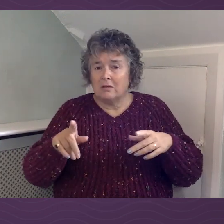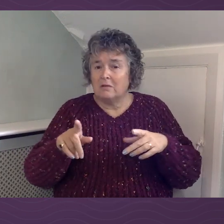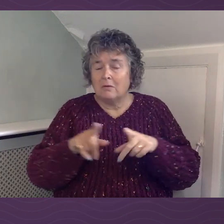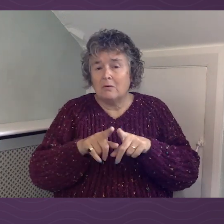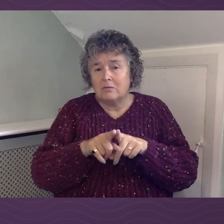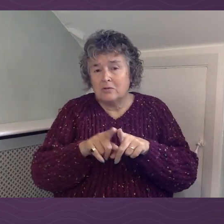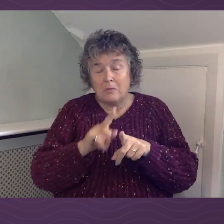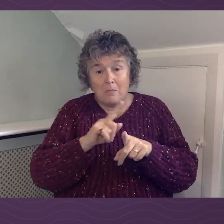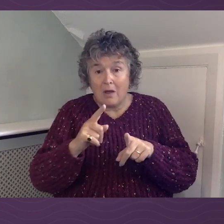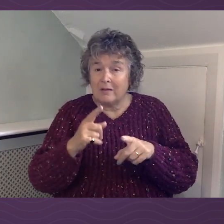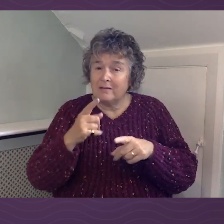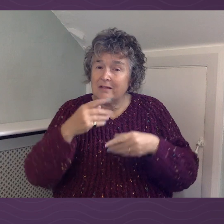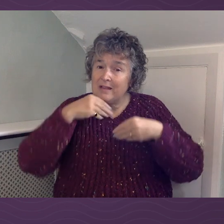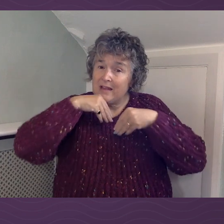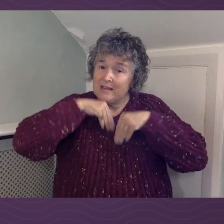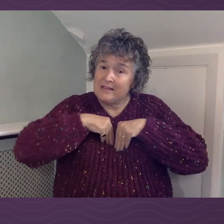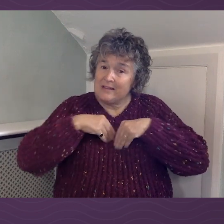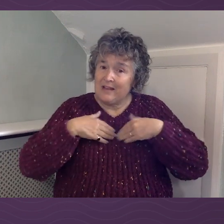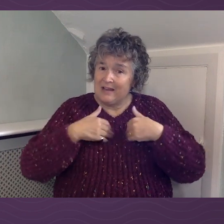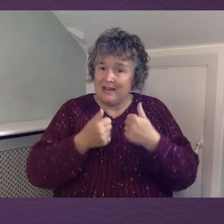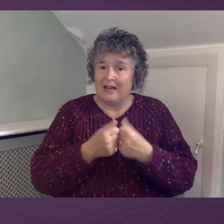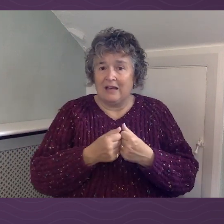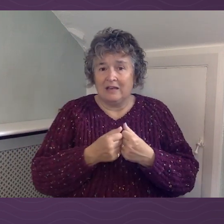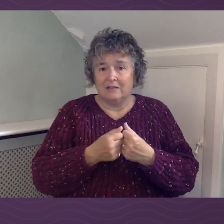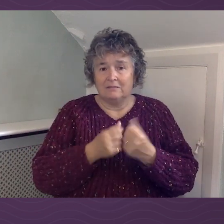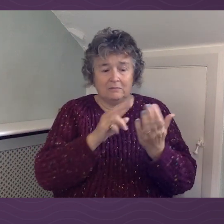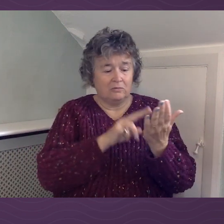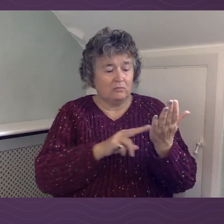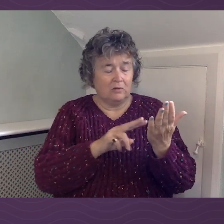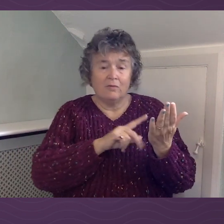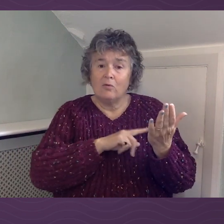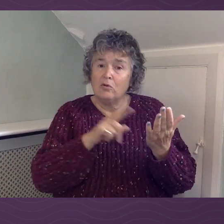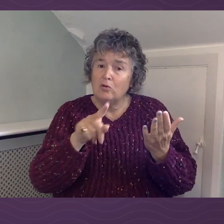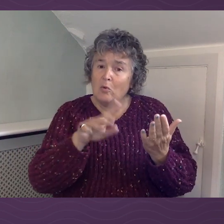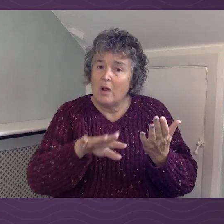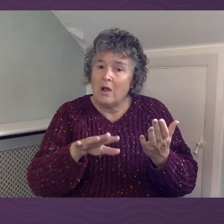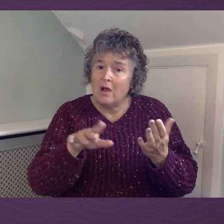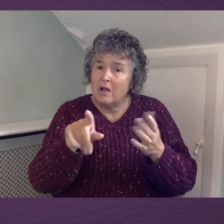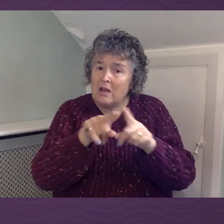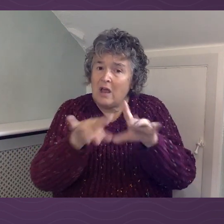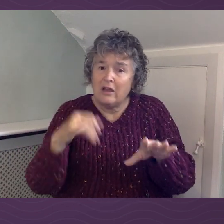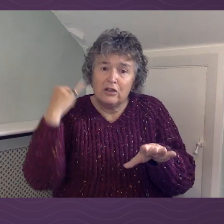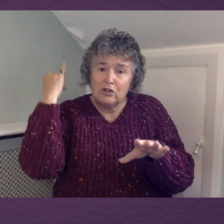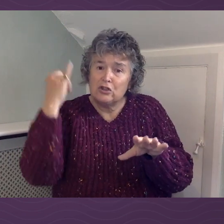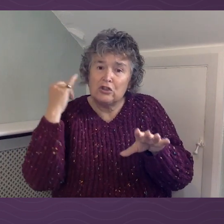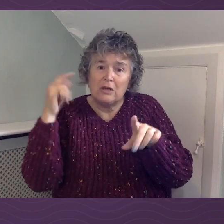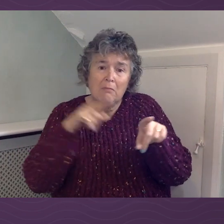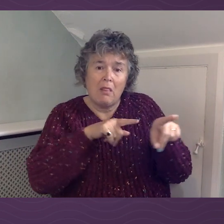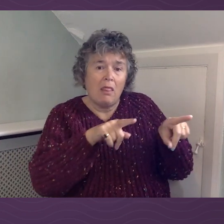And then this last verse we read, for you are like sheep going astray.